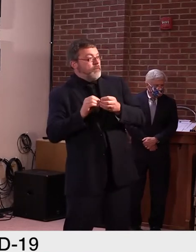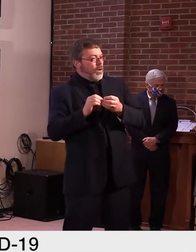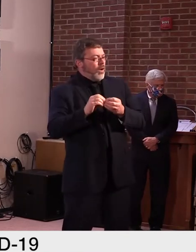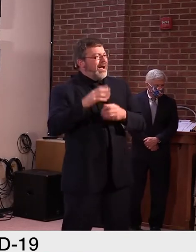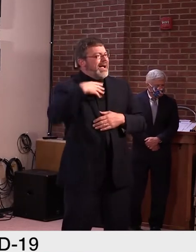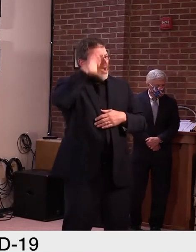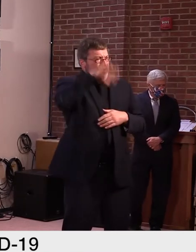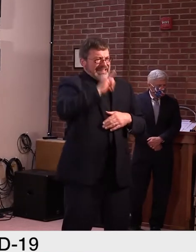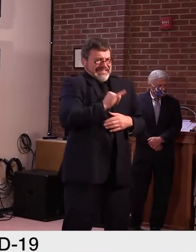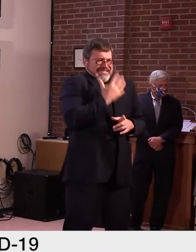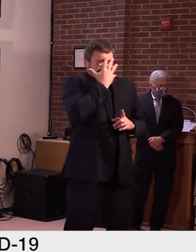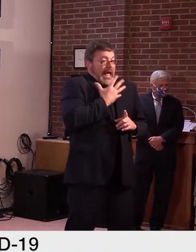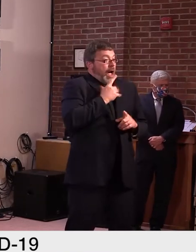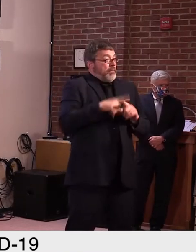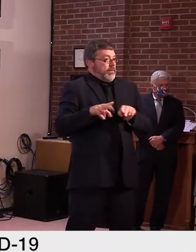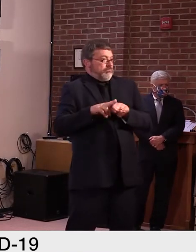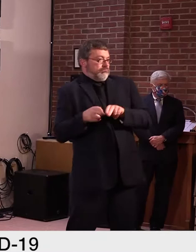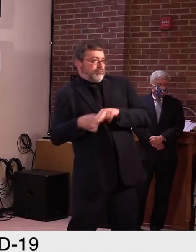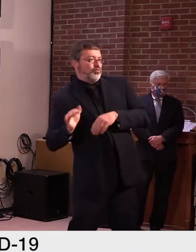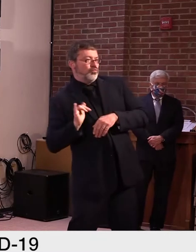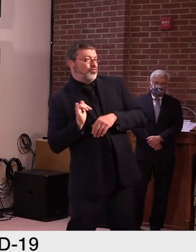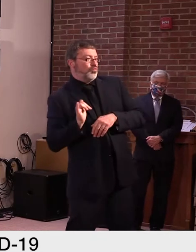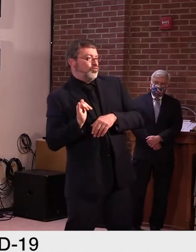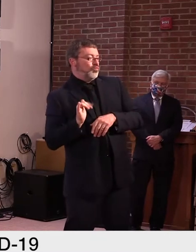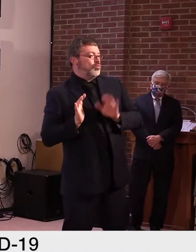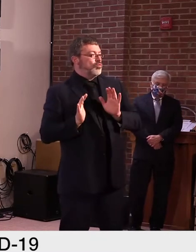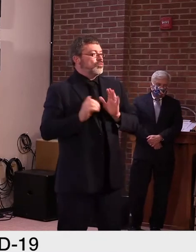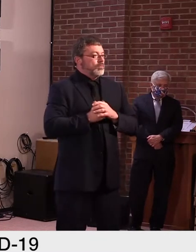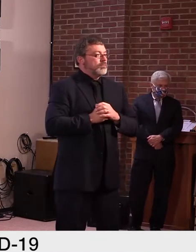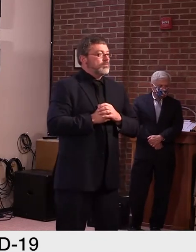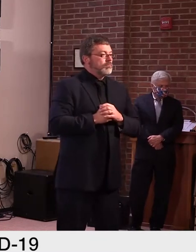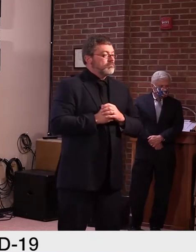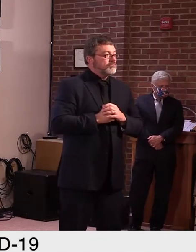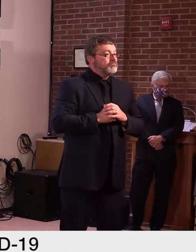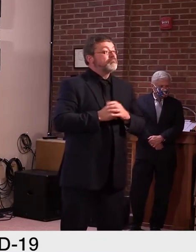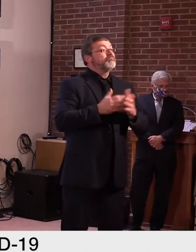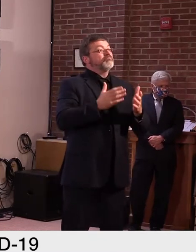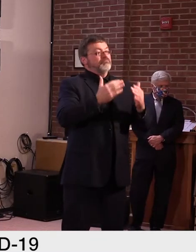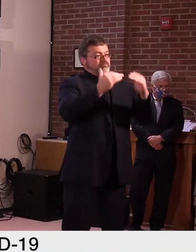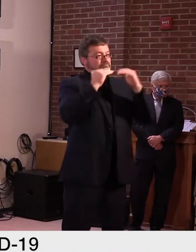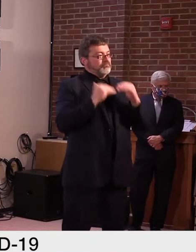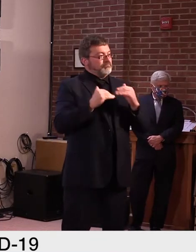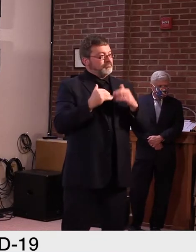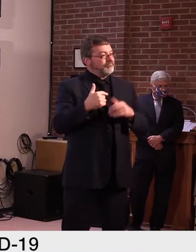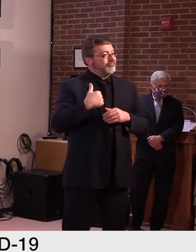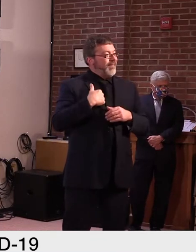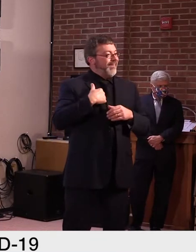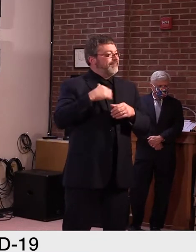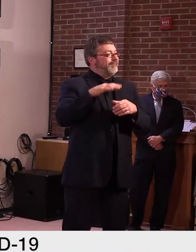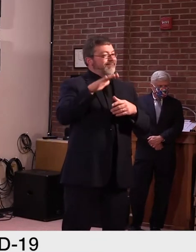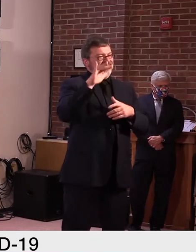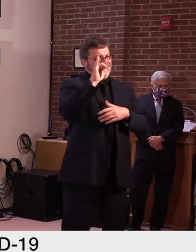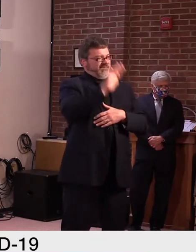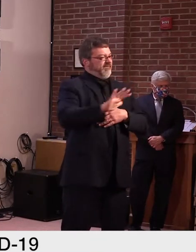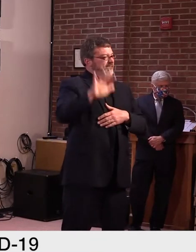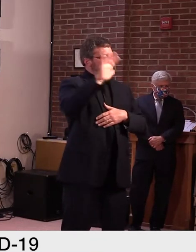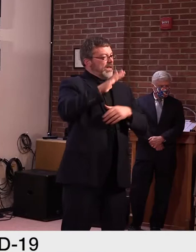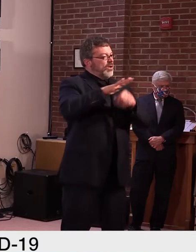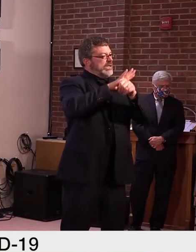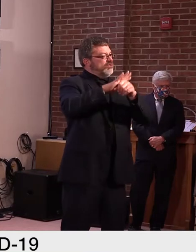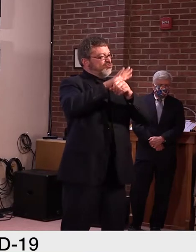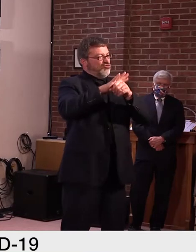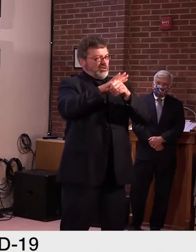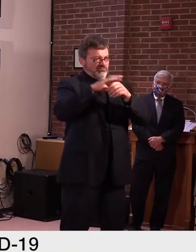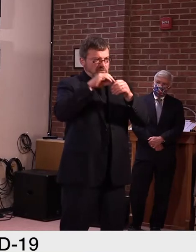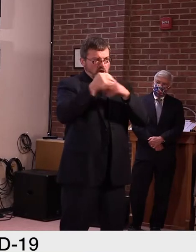the census data, you can see that no particular area of the country really stands out. Actually, all census areas